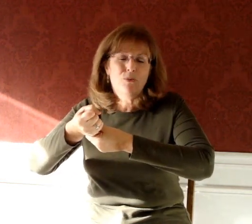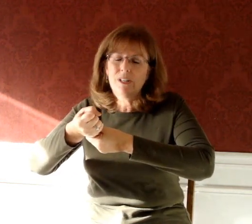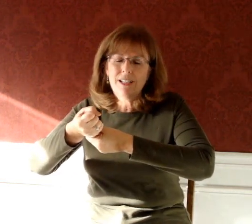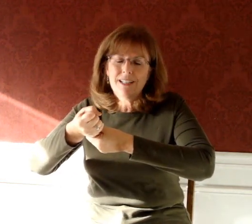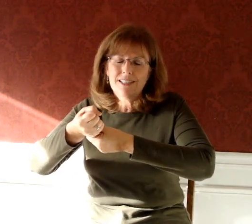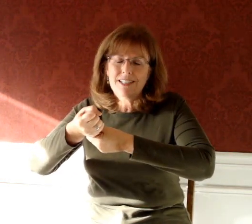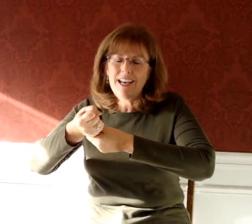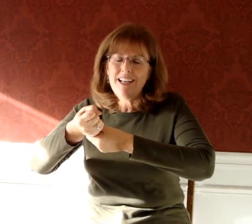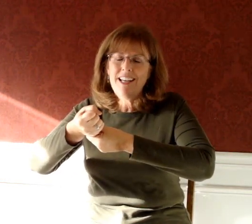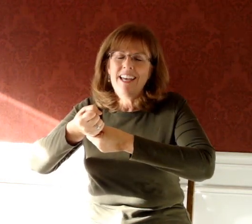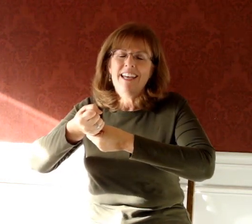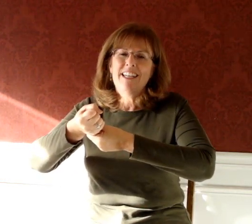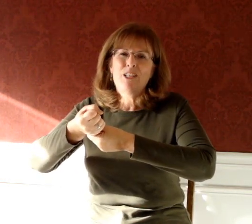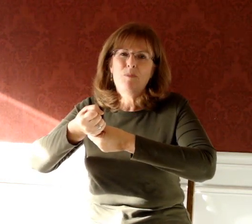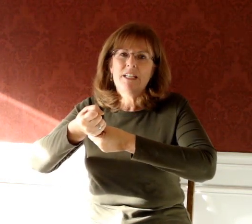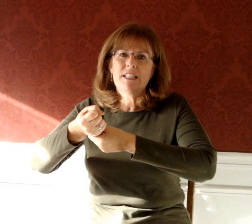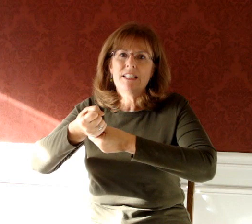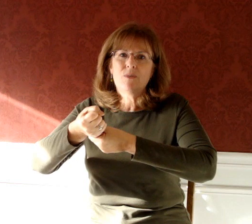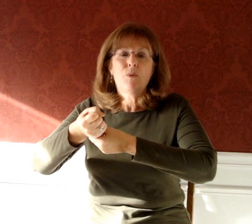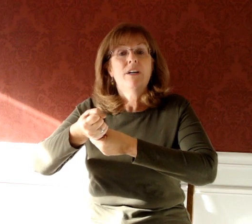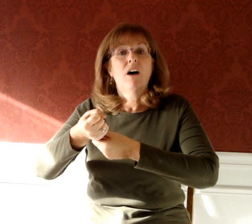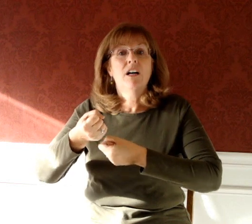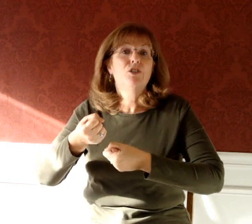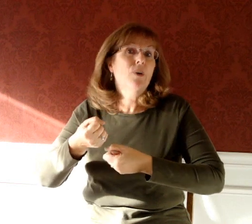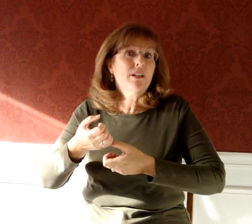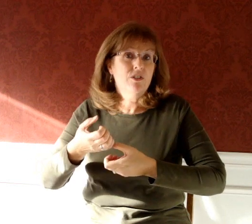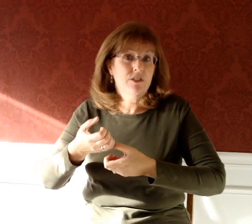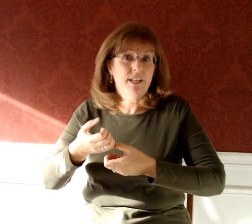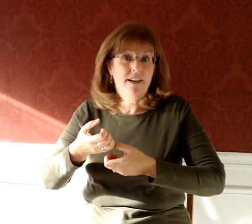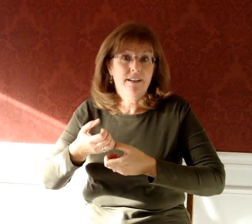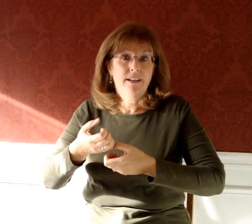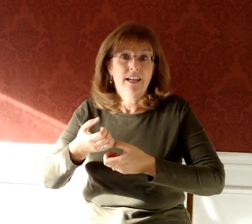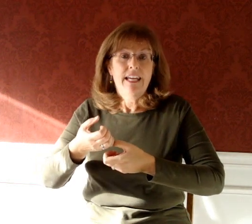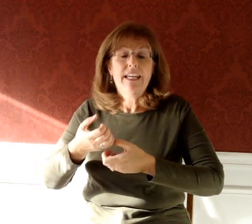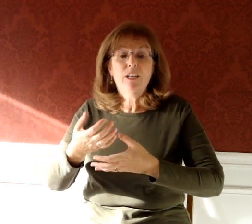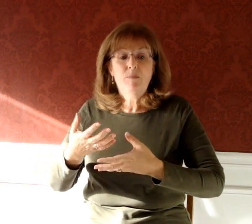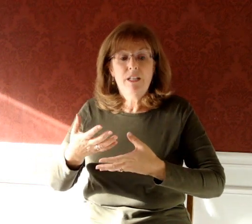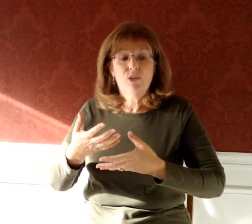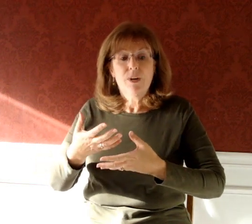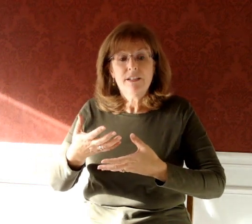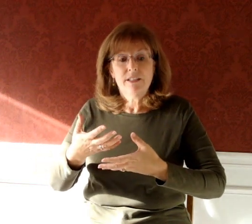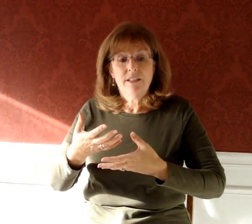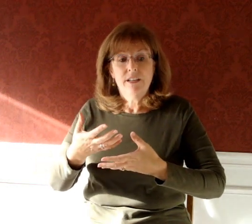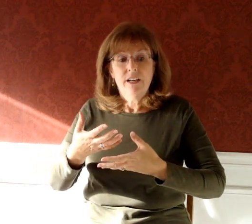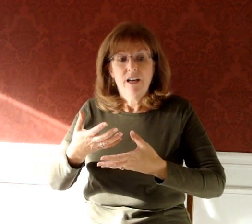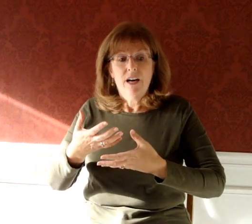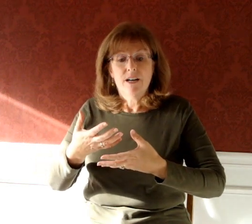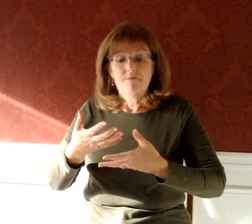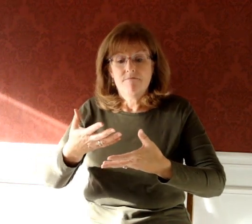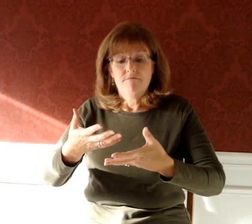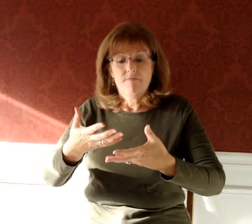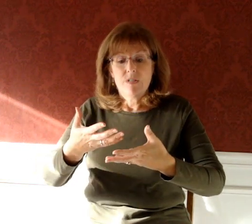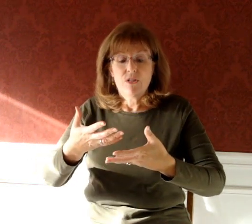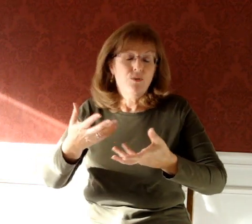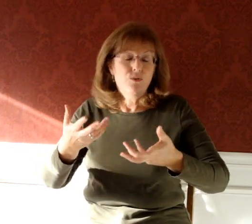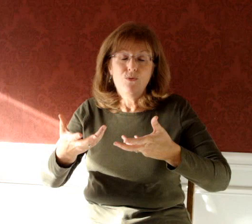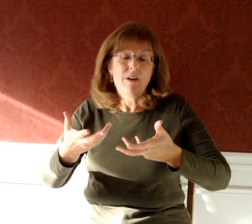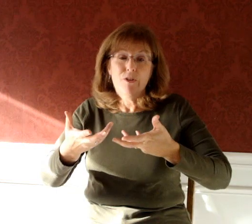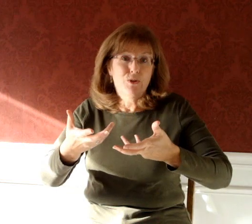really like this sign is because it's what we call a directional sign. It can be directed to whoever you